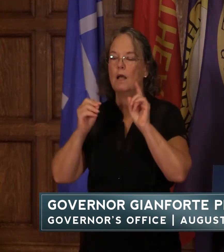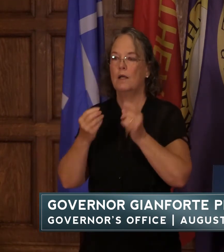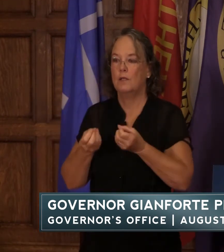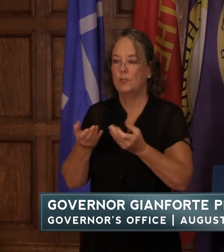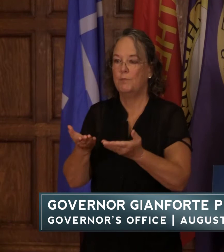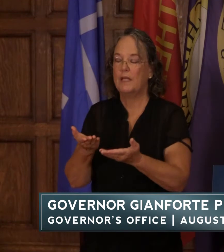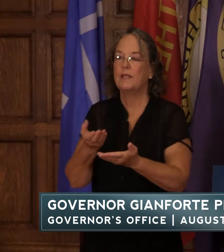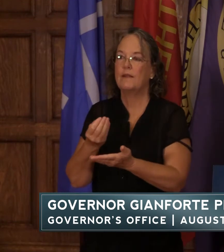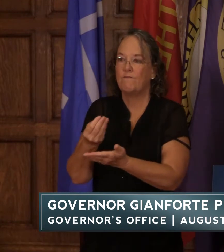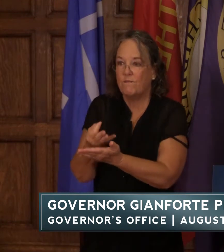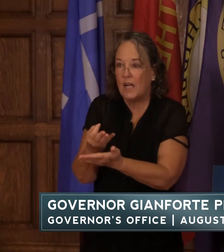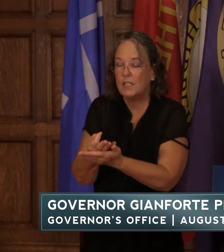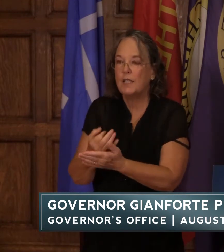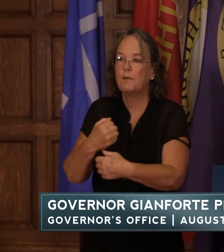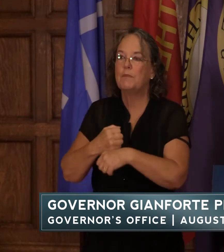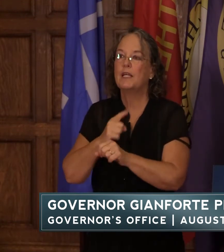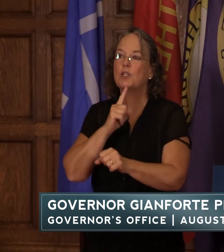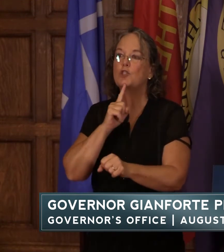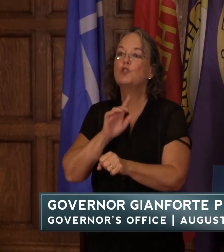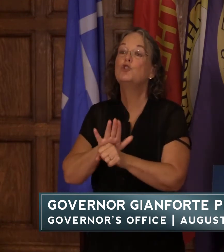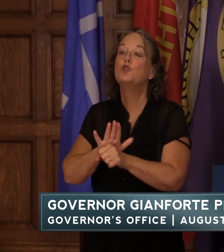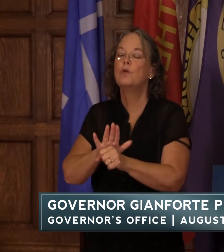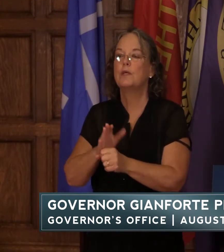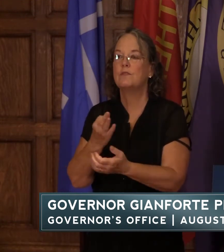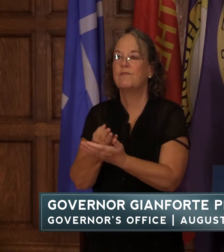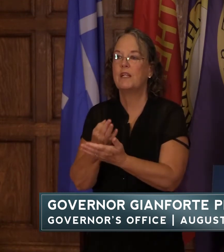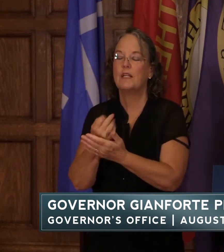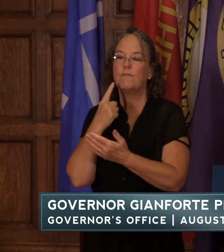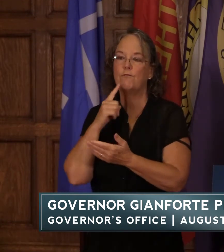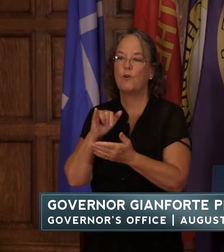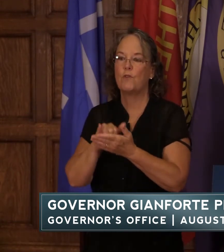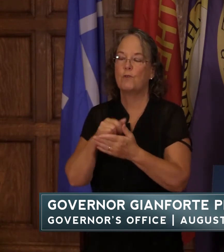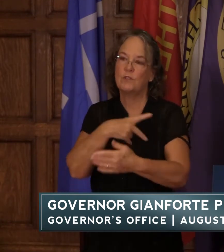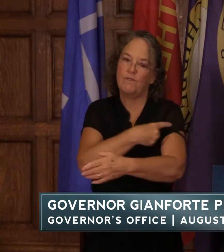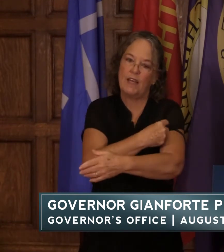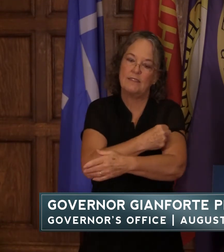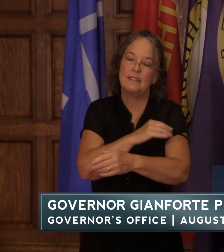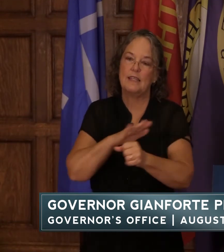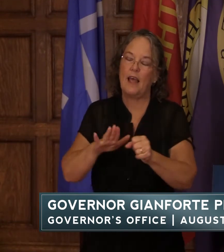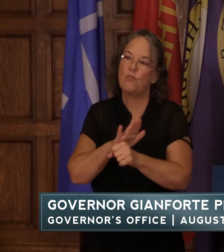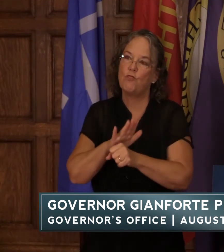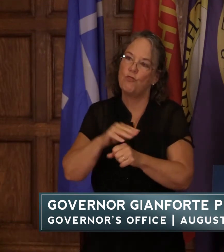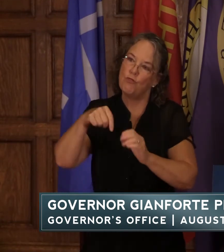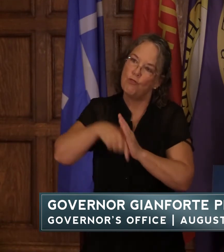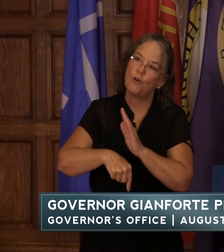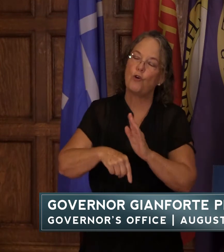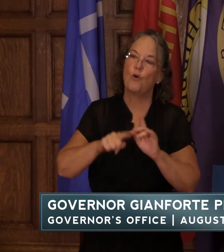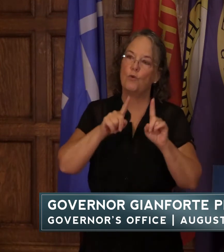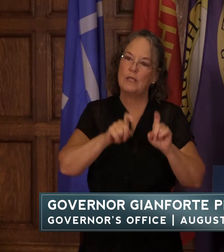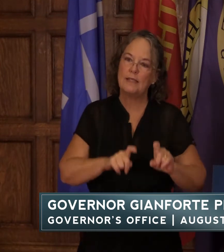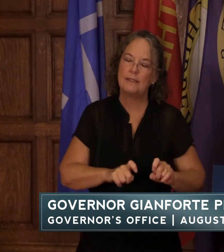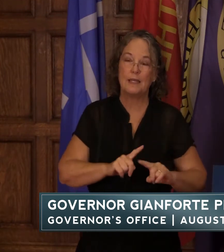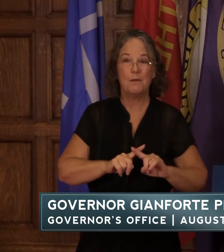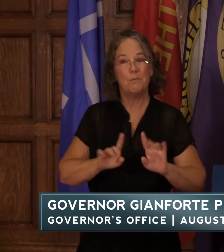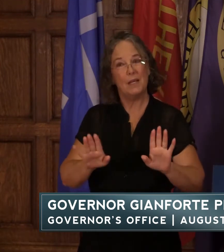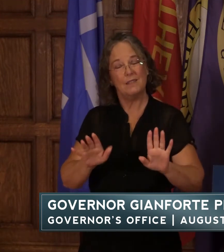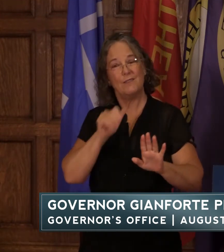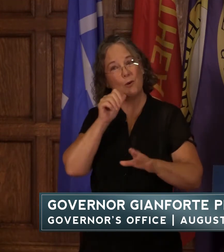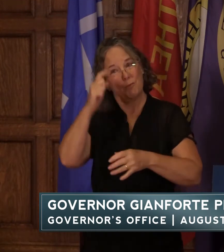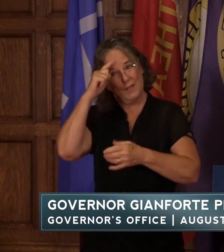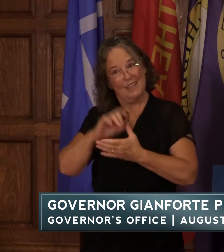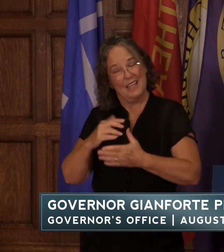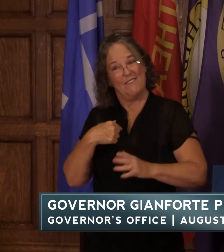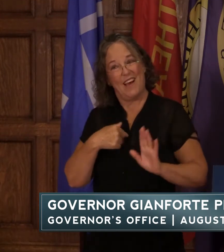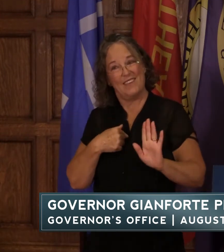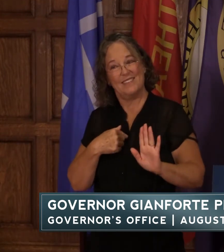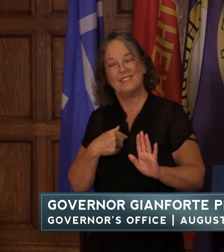manufacturing of vaccines and their thorough testing but don't take our word for it we encourage